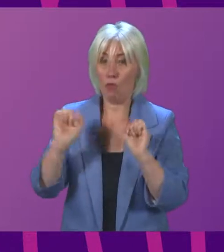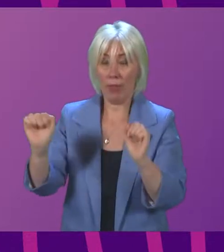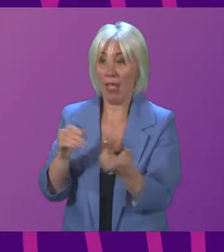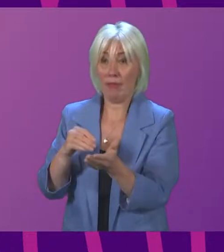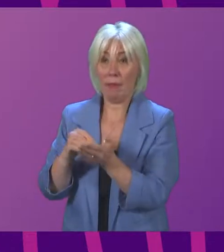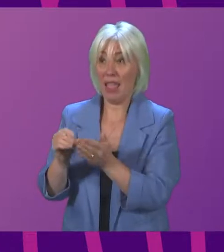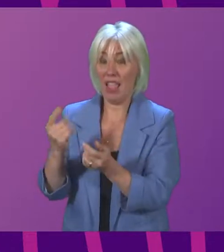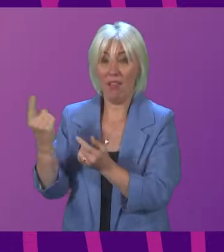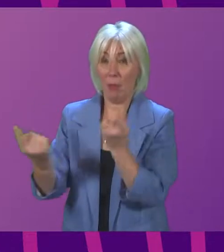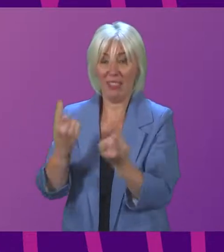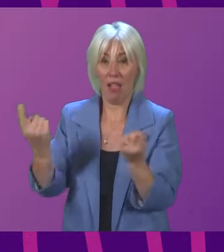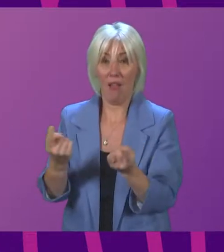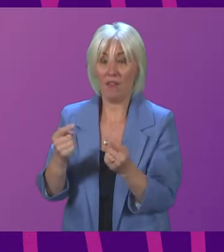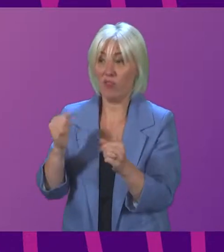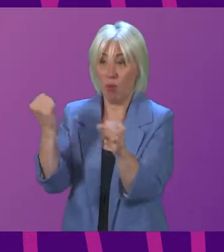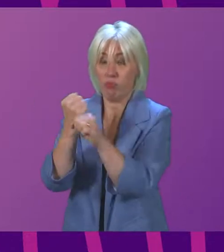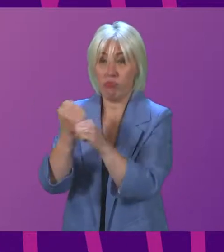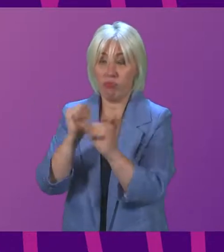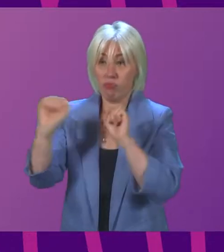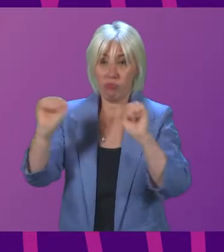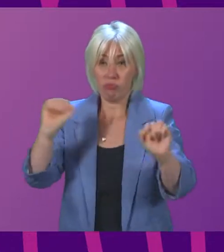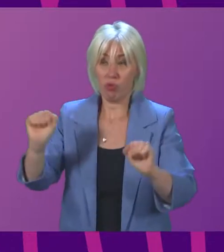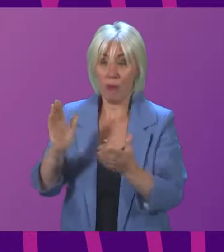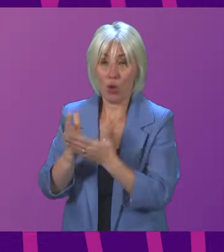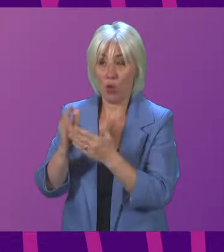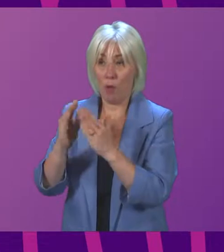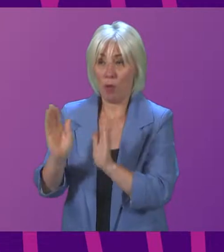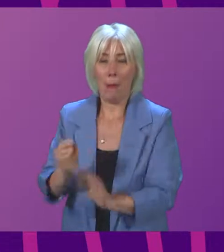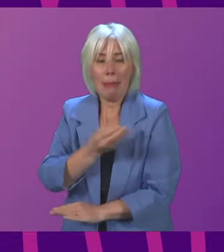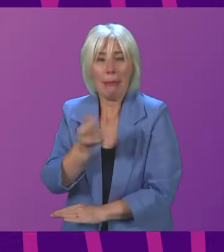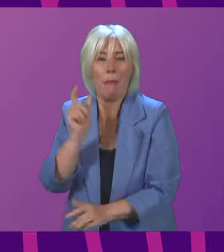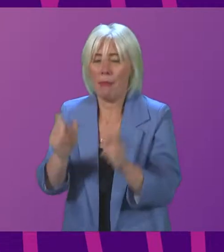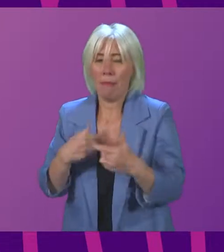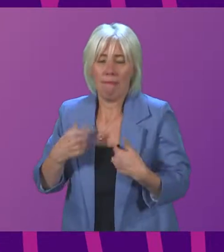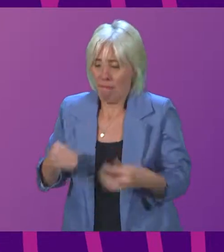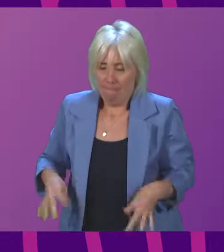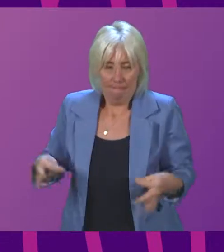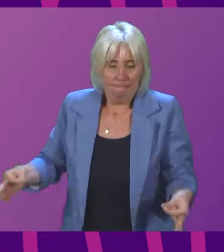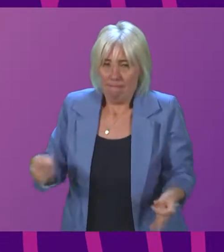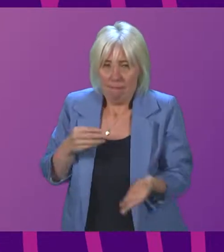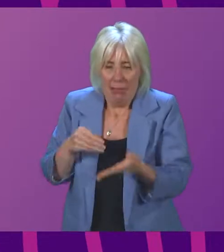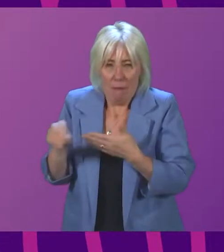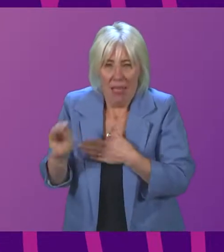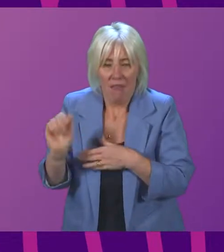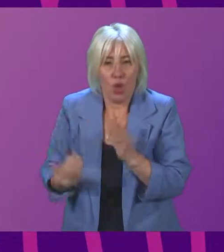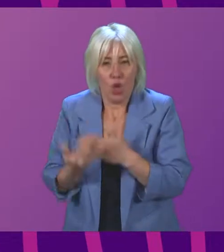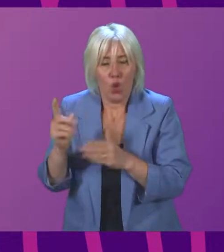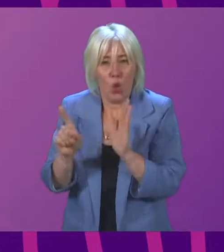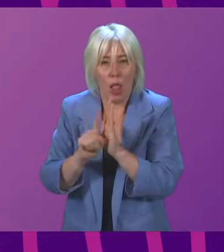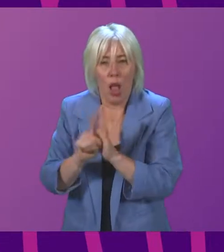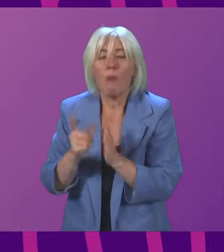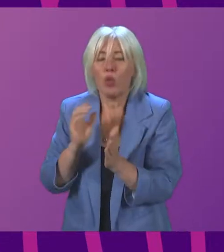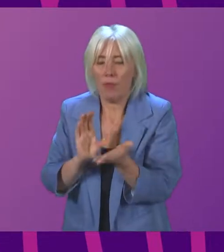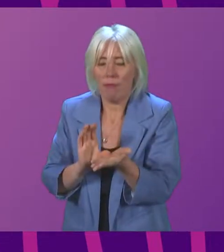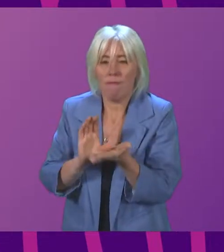protect their property. However, in recognition that some may not be able to meet the cost of fitting the necessary alarms, we provided additional